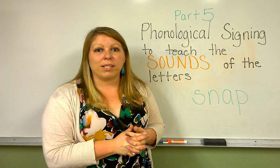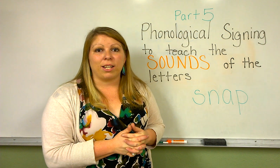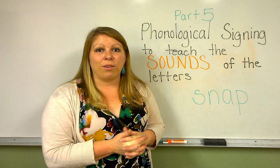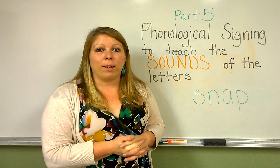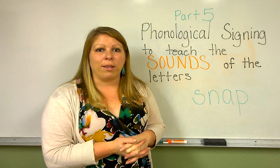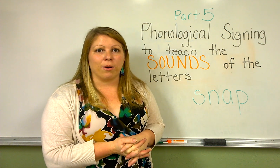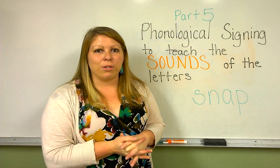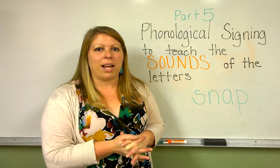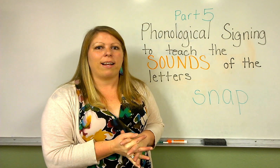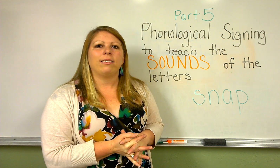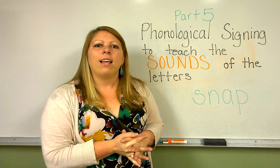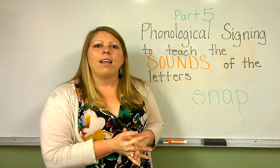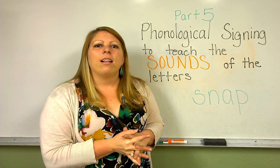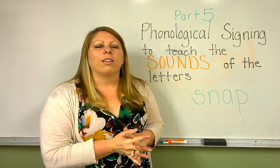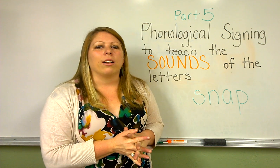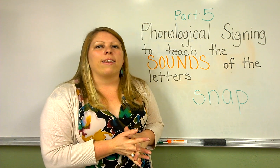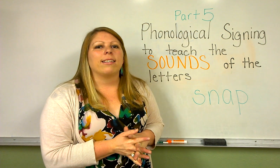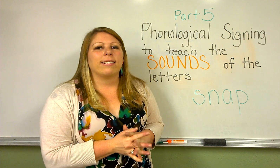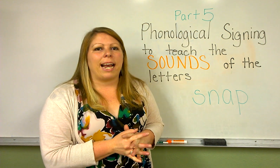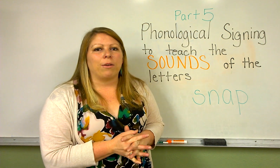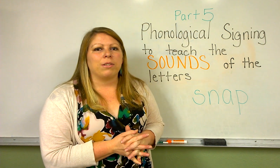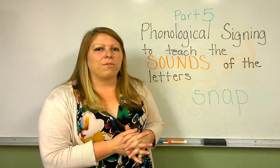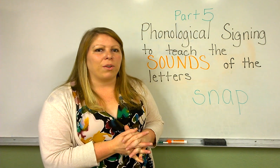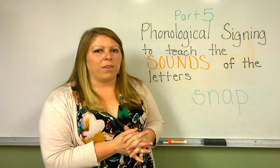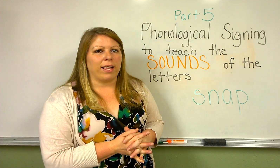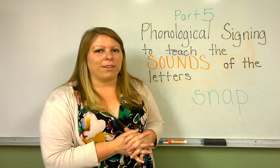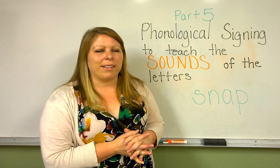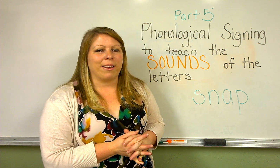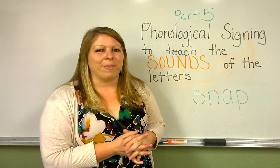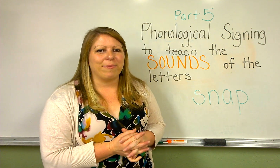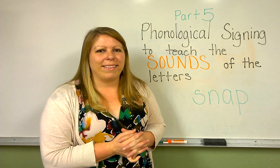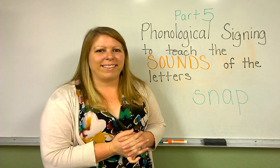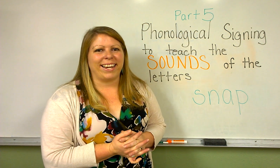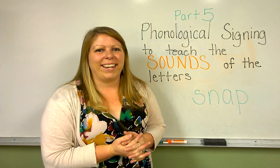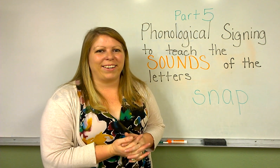you and your child learn the sounds for the letters at home. Thank you.